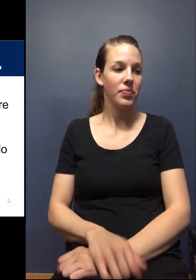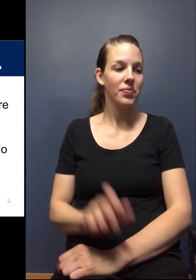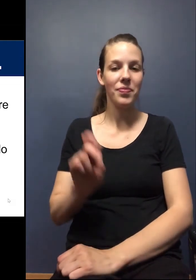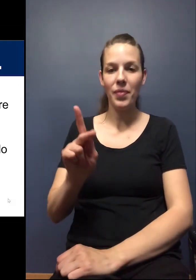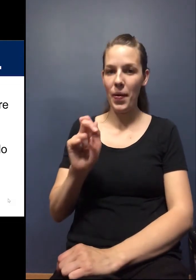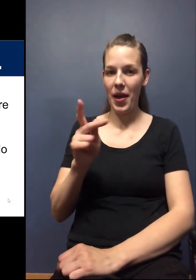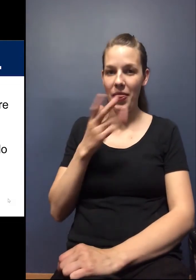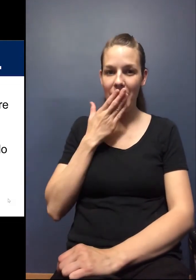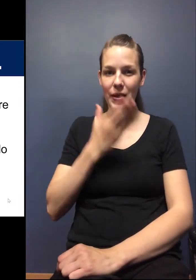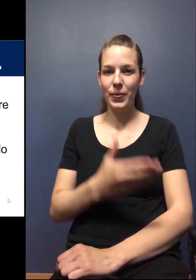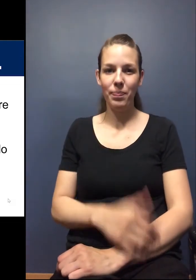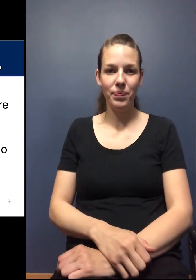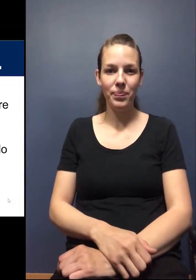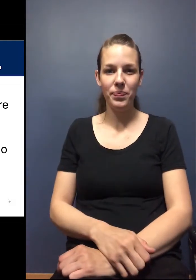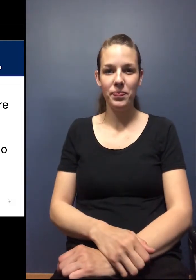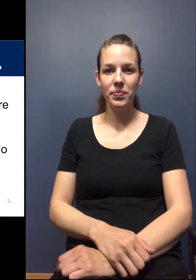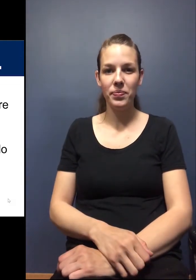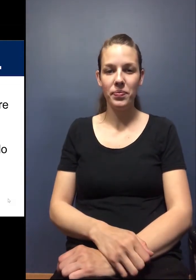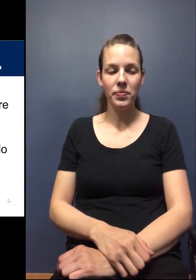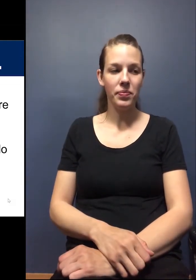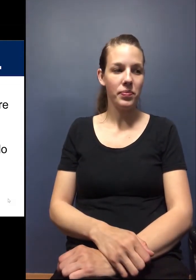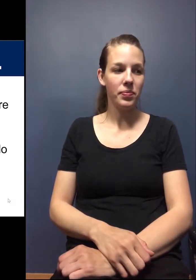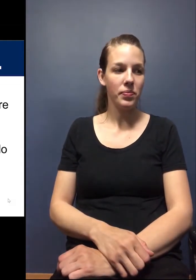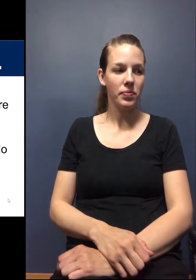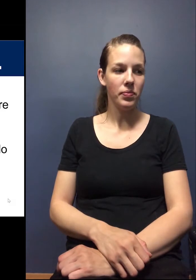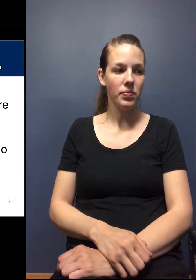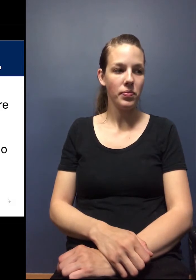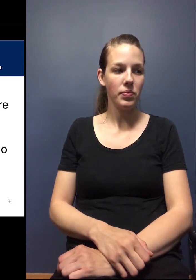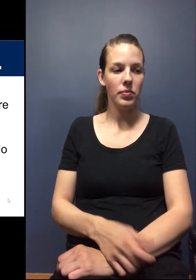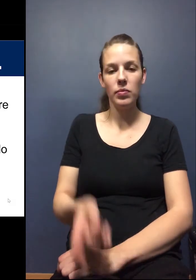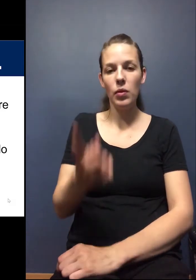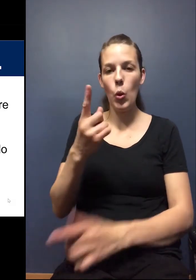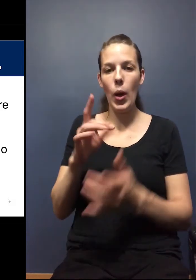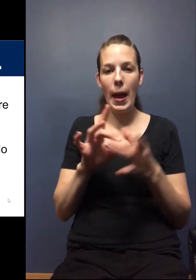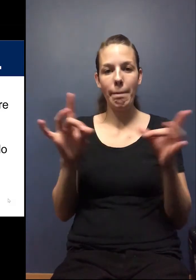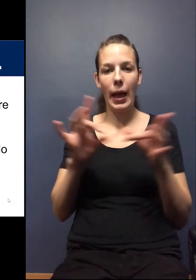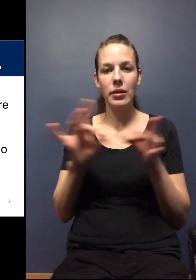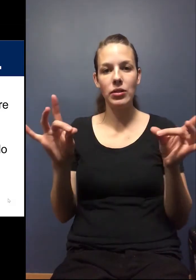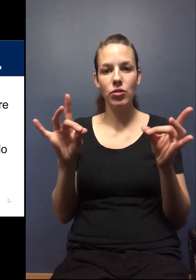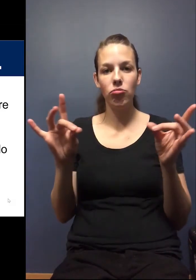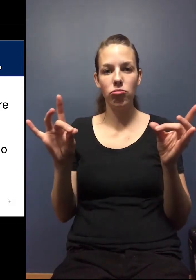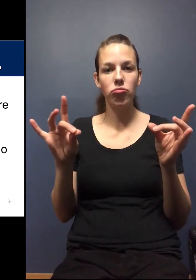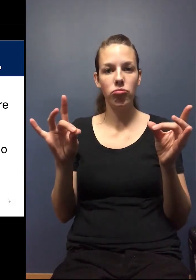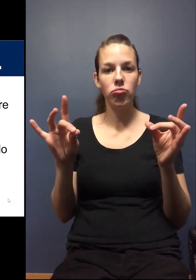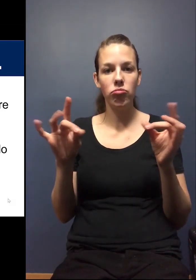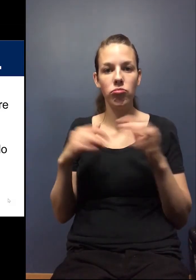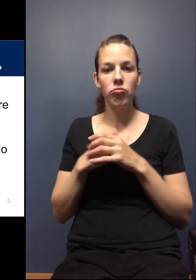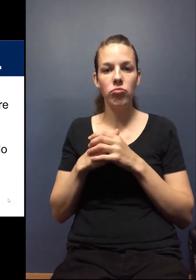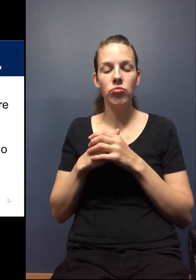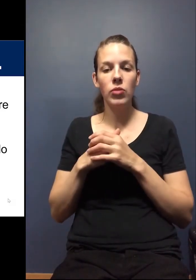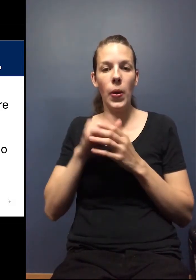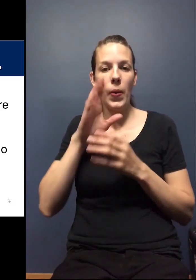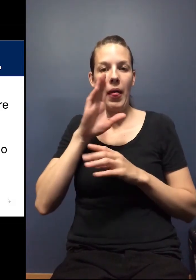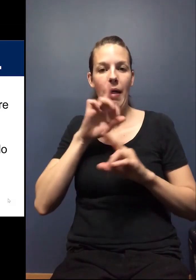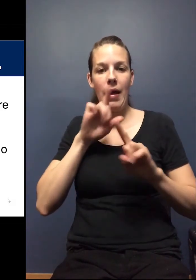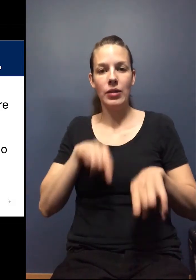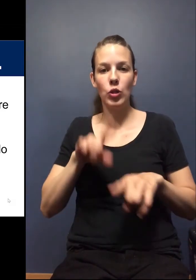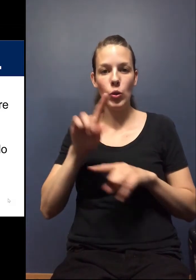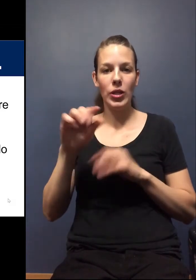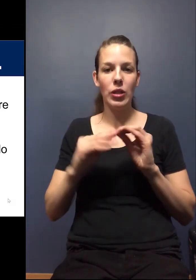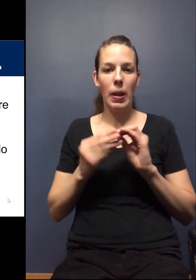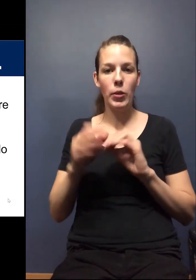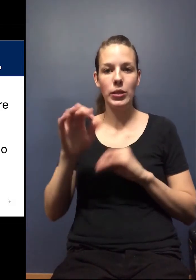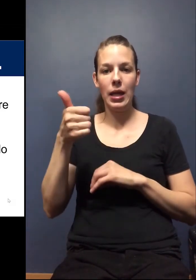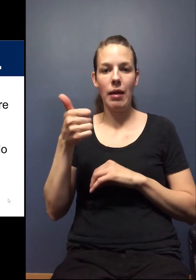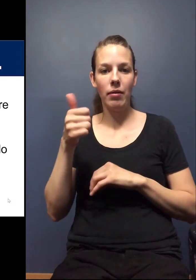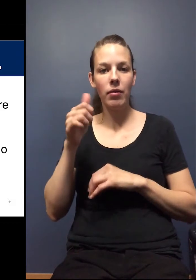Okay. Thank you. Um, I do have one message to cover. Um, so we'll answer our question number 10 here